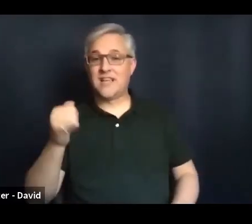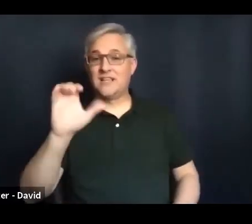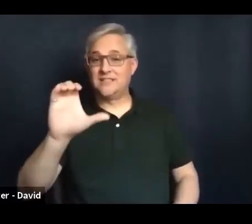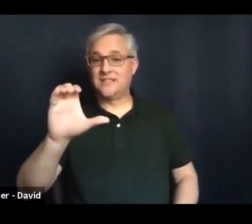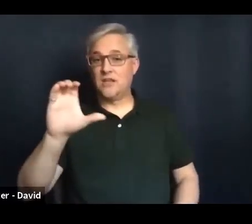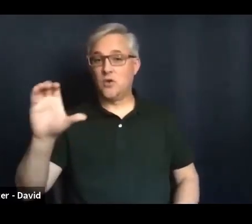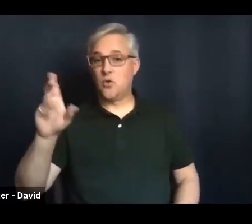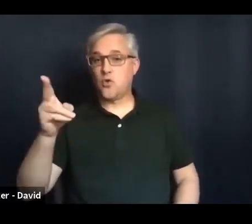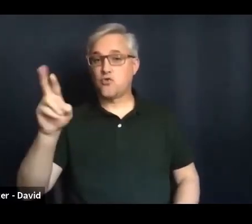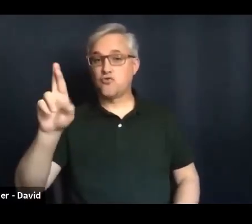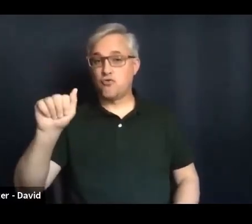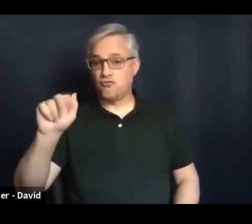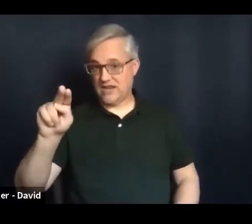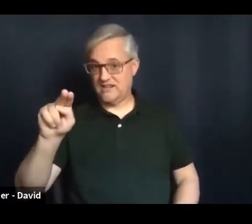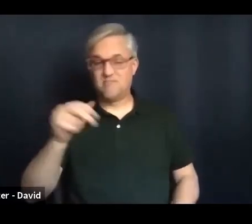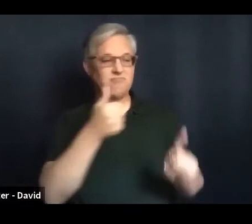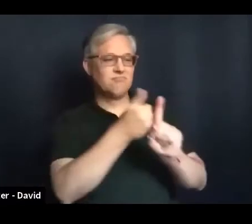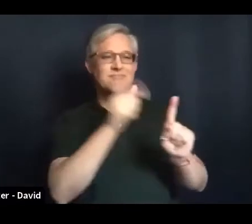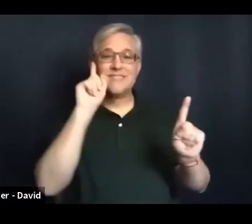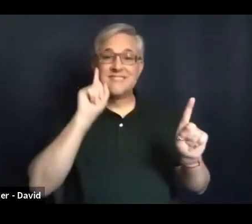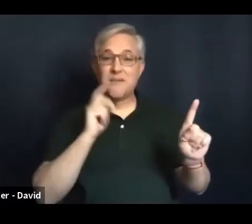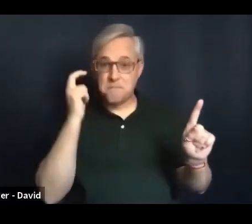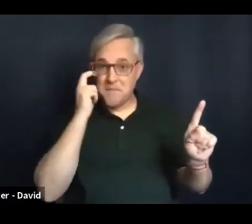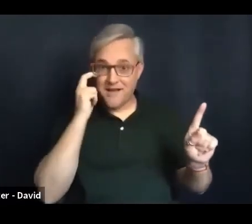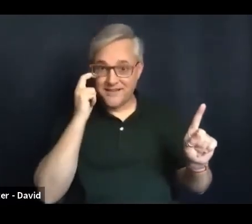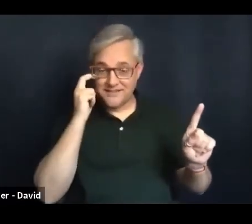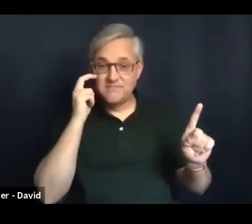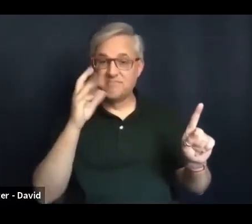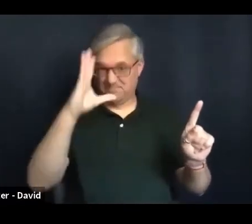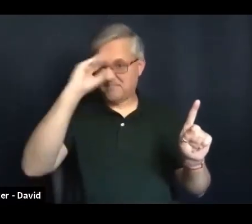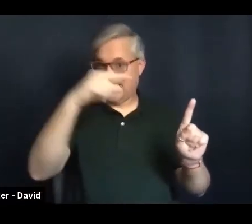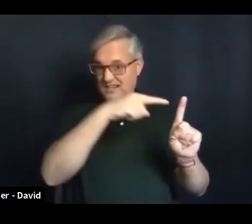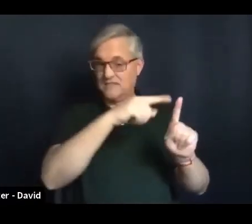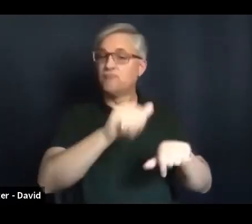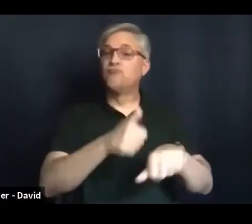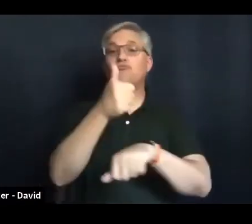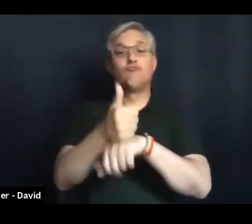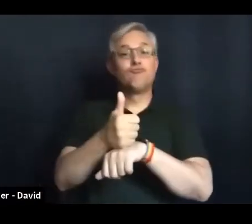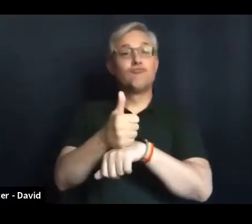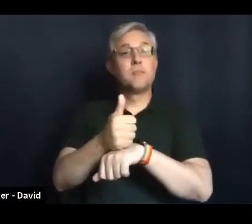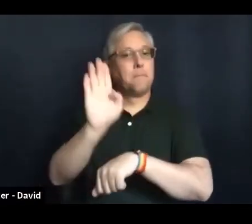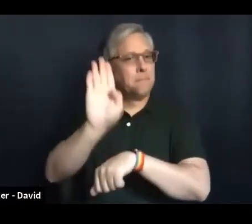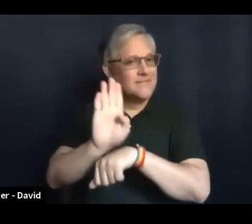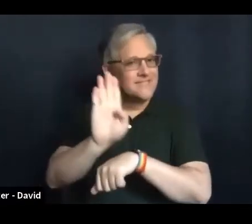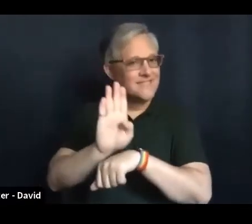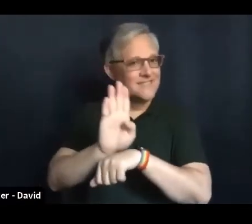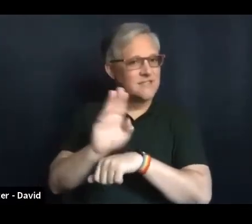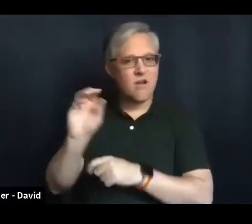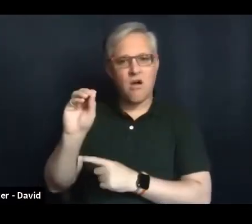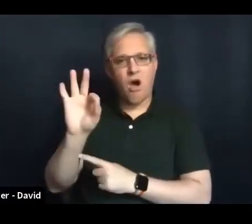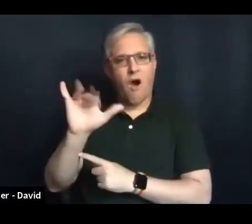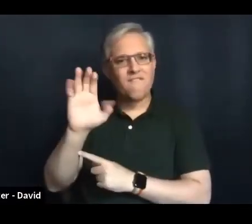blind man and he's developing an office support business. So he's got supplies you might need for your office.